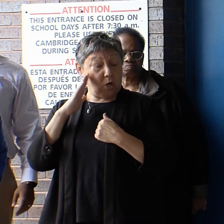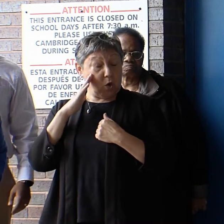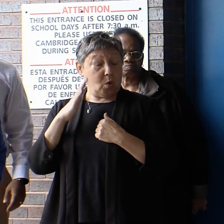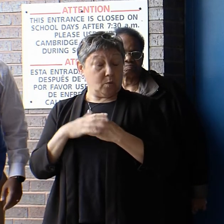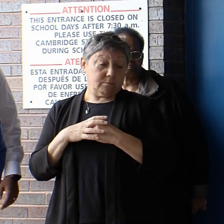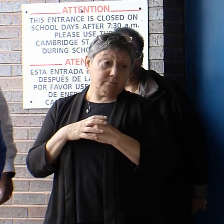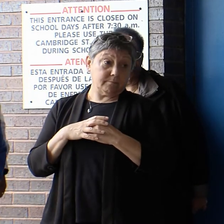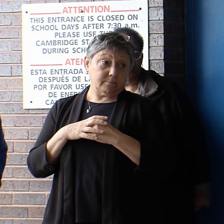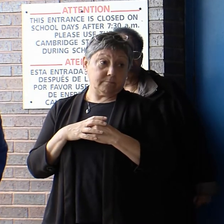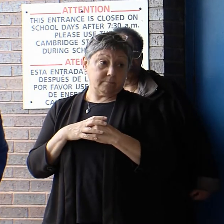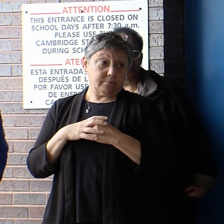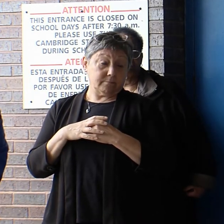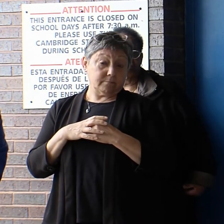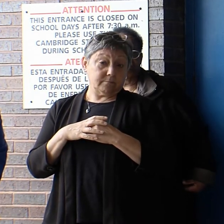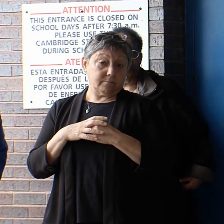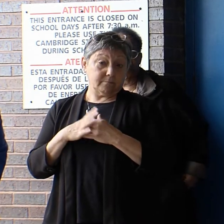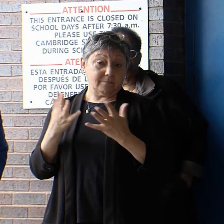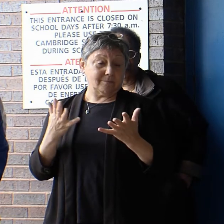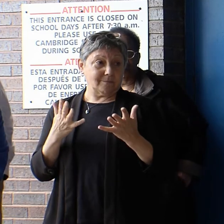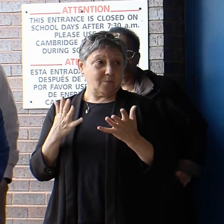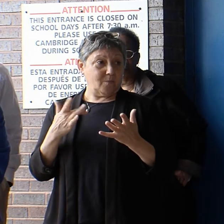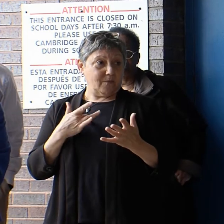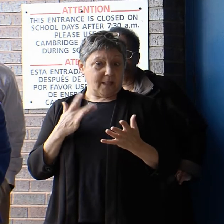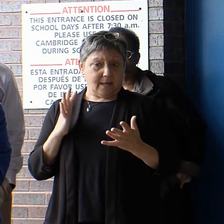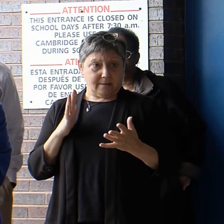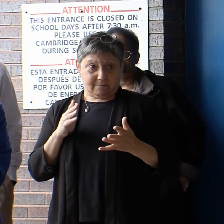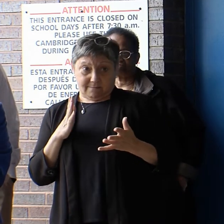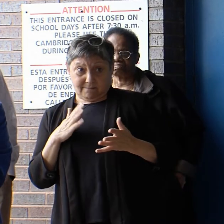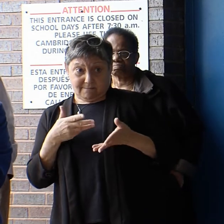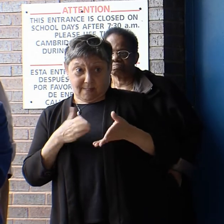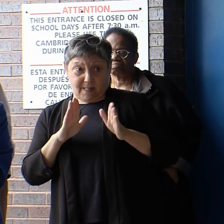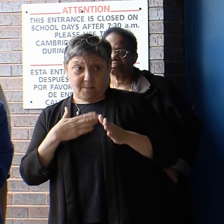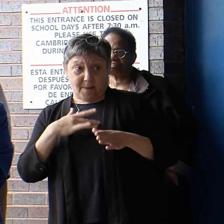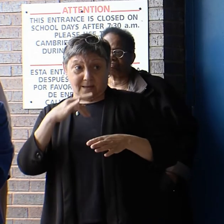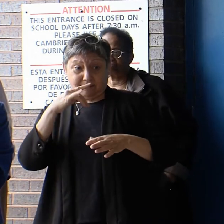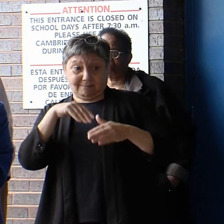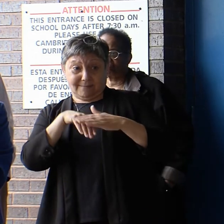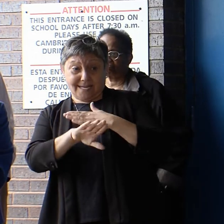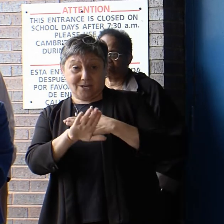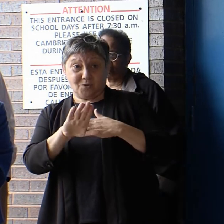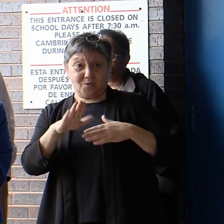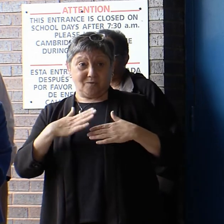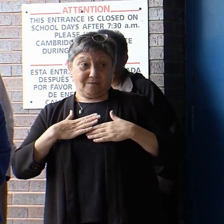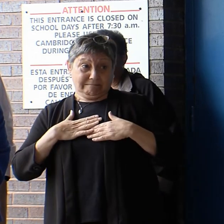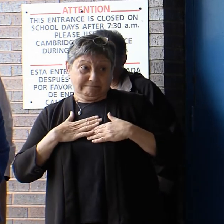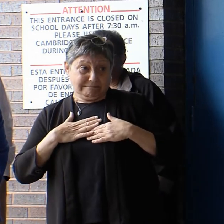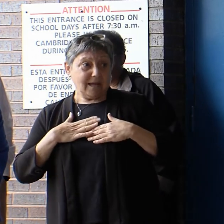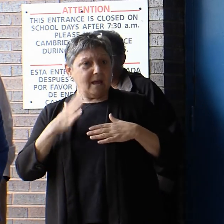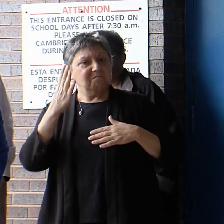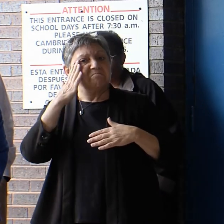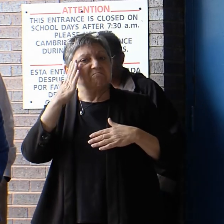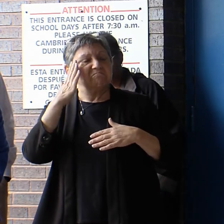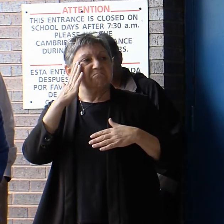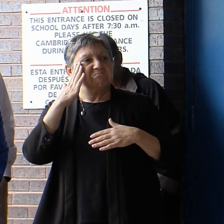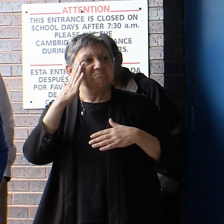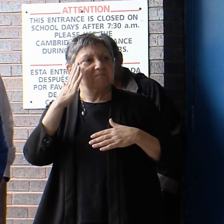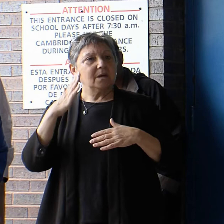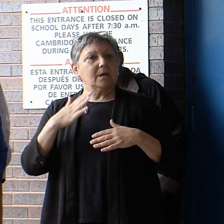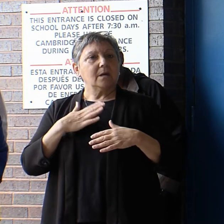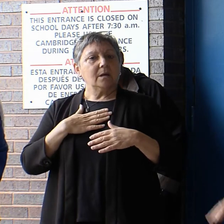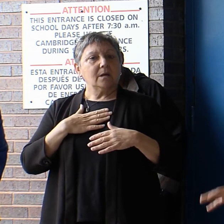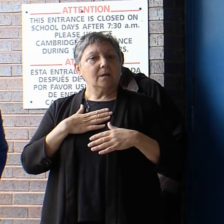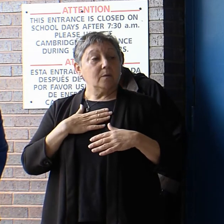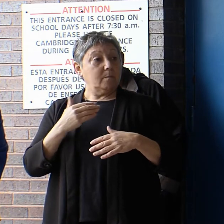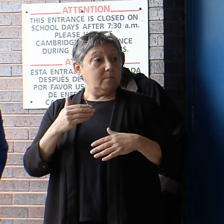to release your child into a different environment that's not your home. My kids were at City Hall daycare